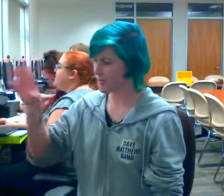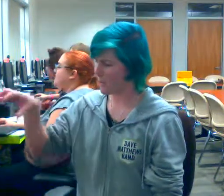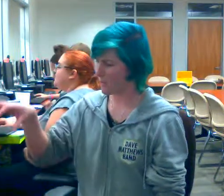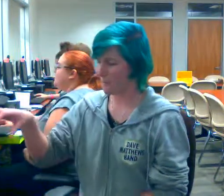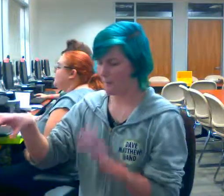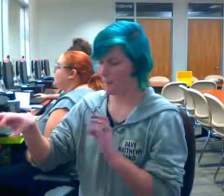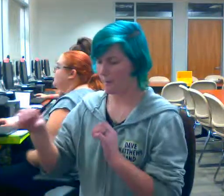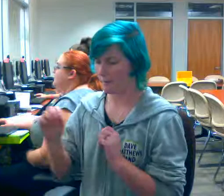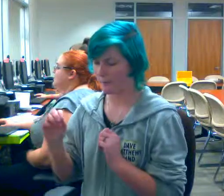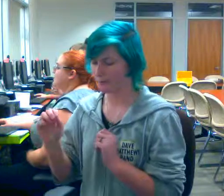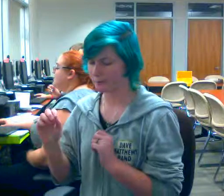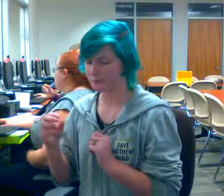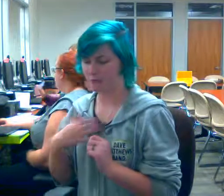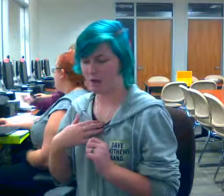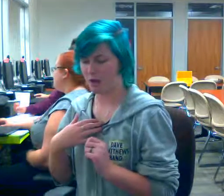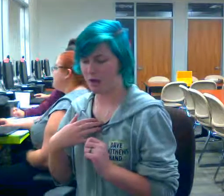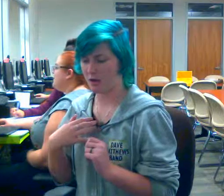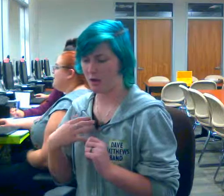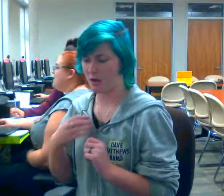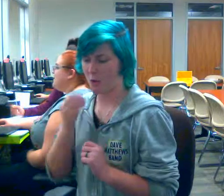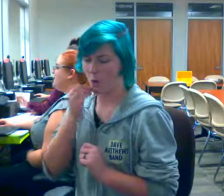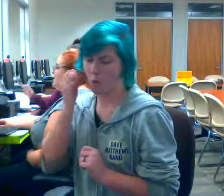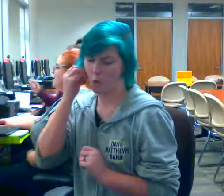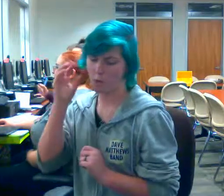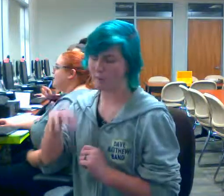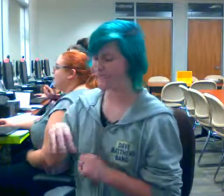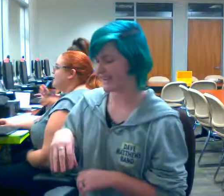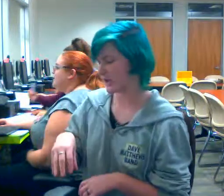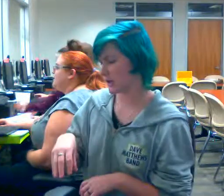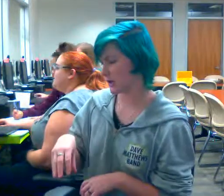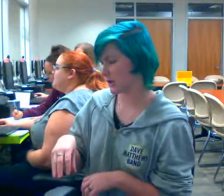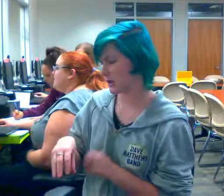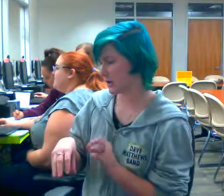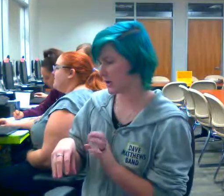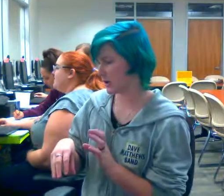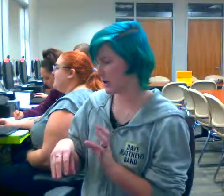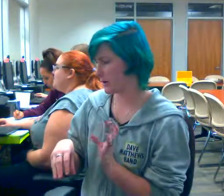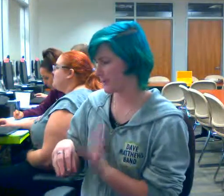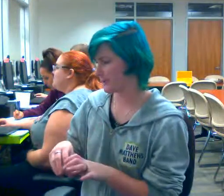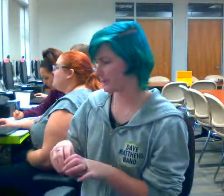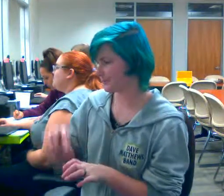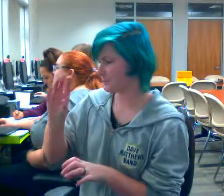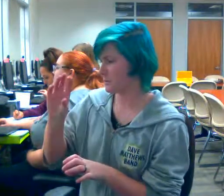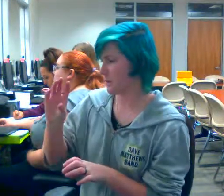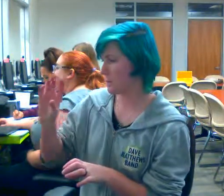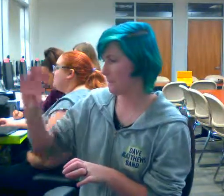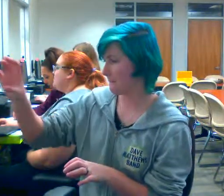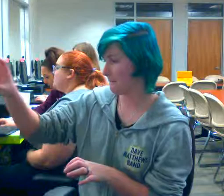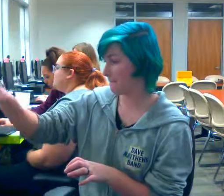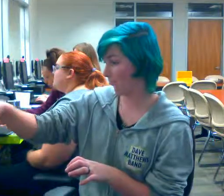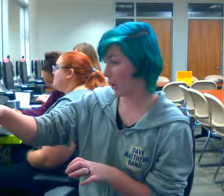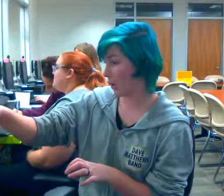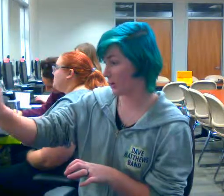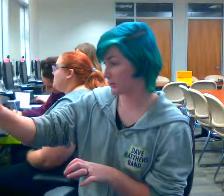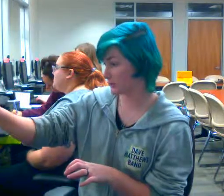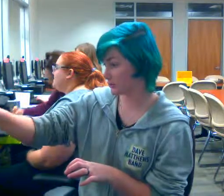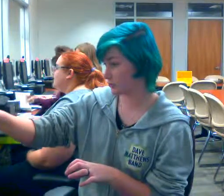Street, school, inside. That's the one you just did. Name. No. Light elementary.